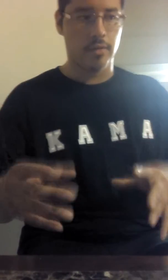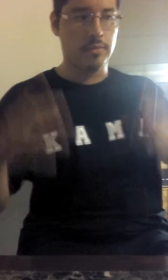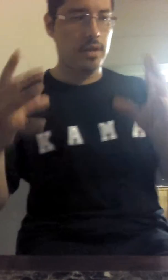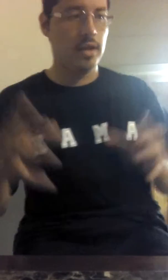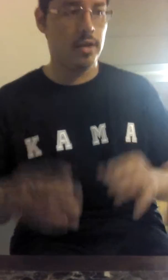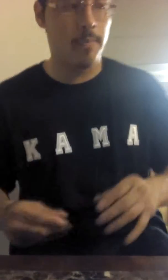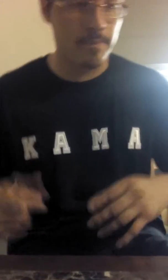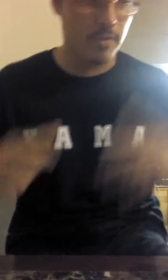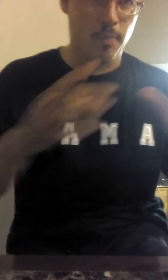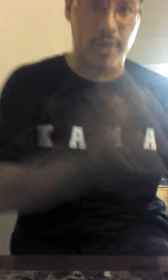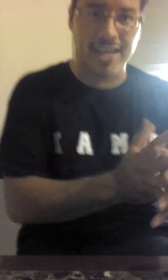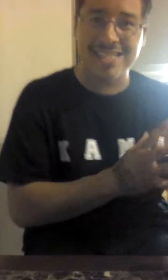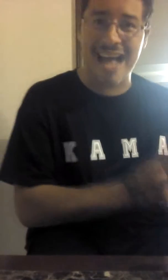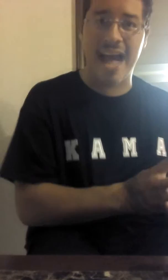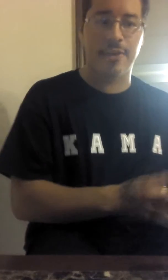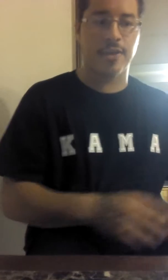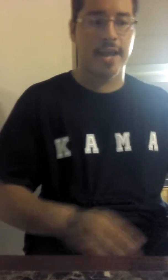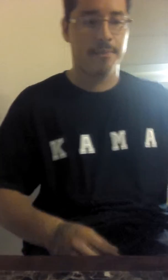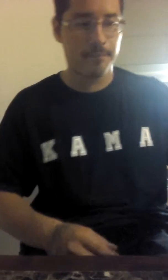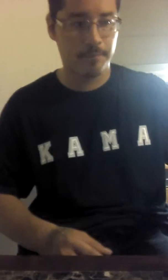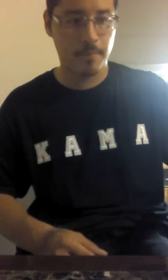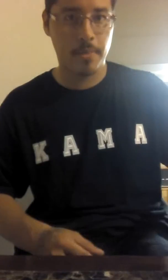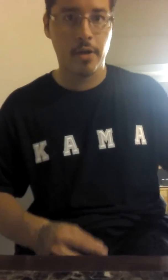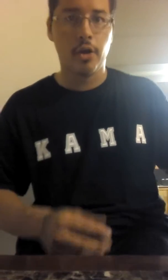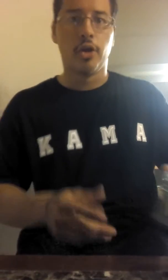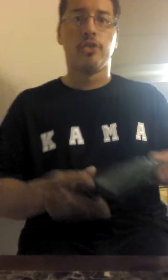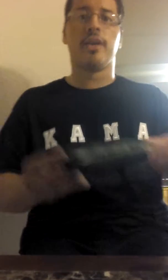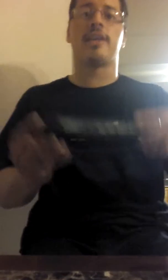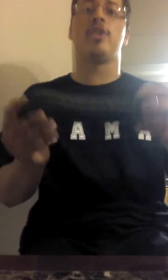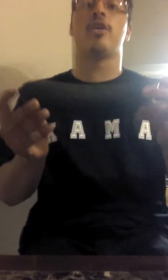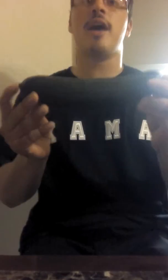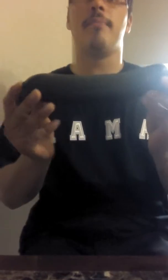You put it aside, okay? You get a cucumber.